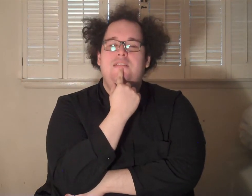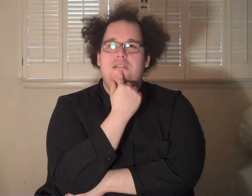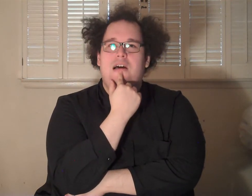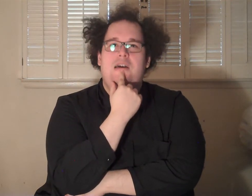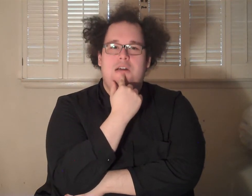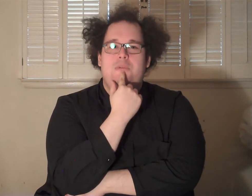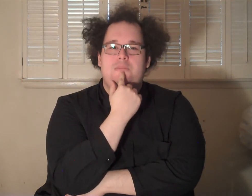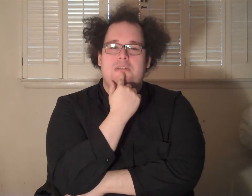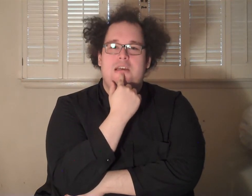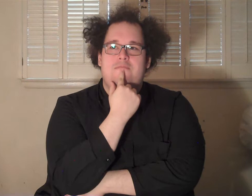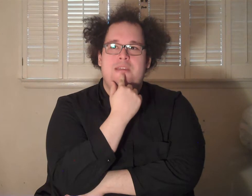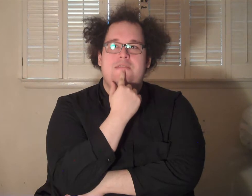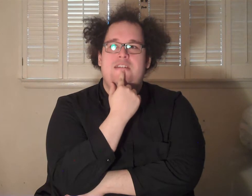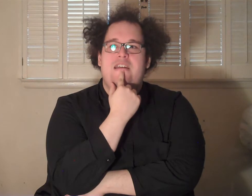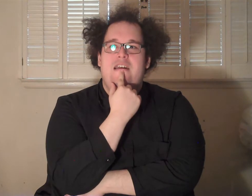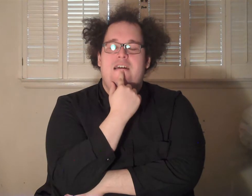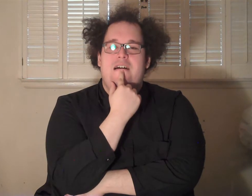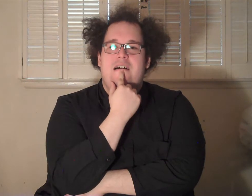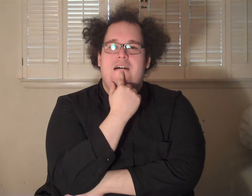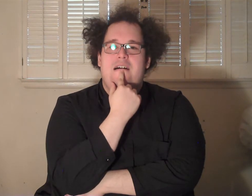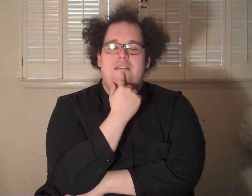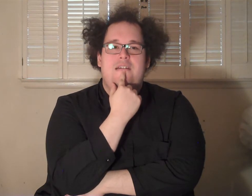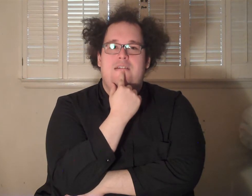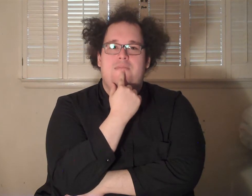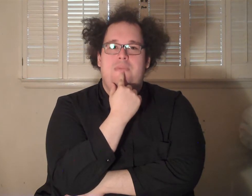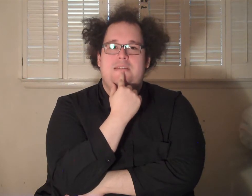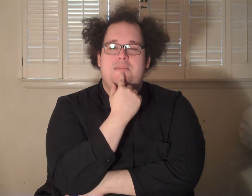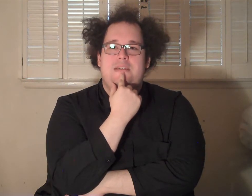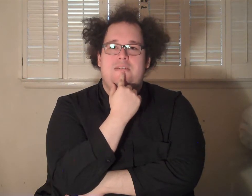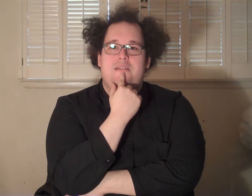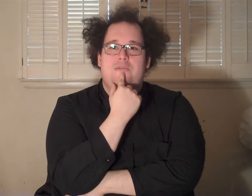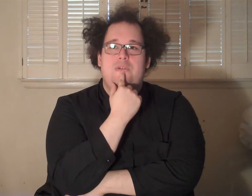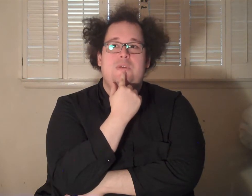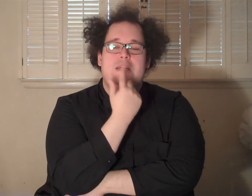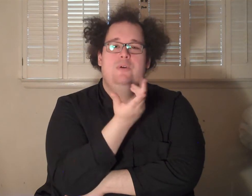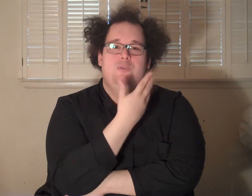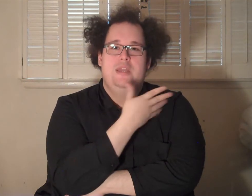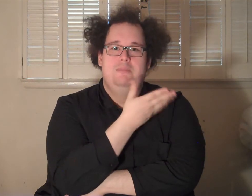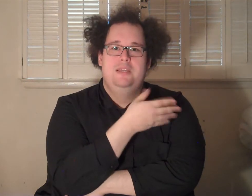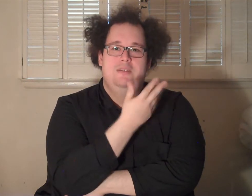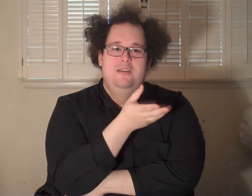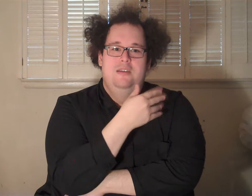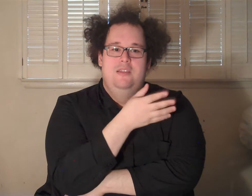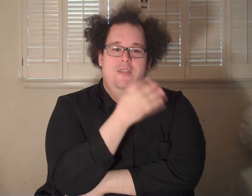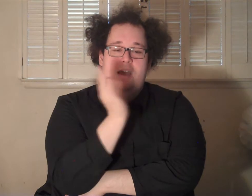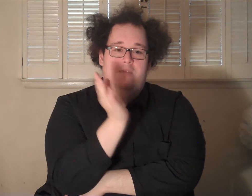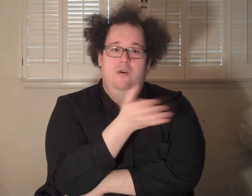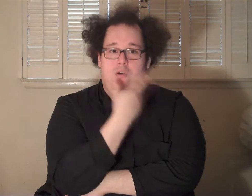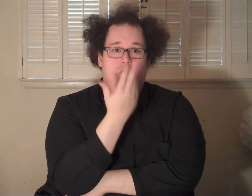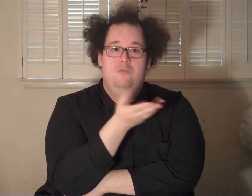And, I have a couple of books. I have Misery, uh, I don't have Pet Cemetery. There, there was one time when I was working in the place, they had the whole